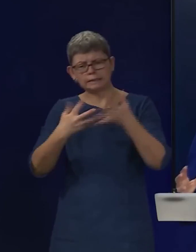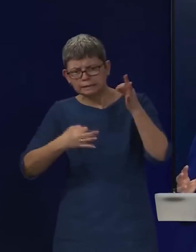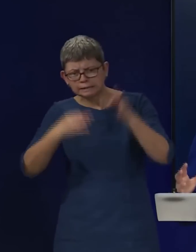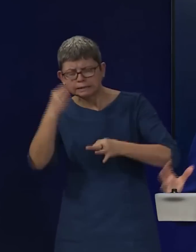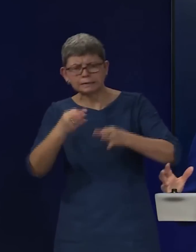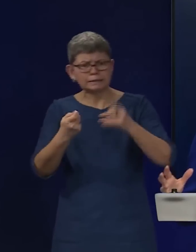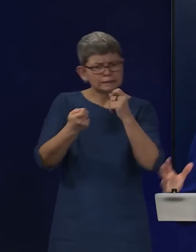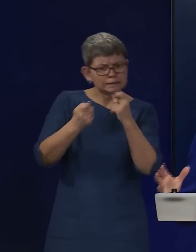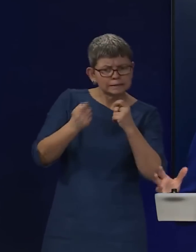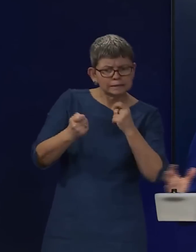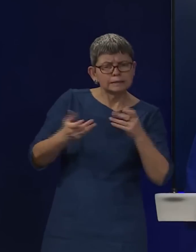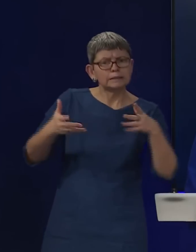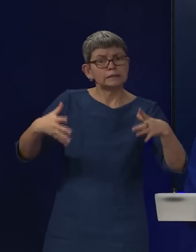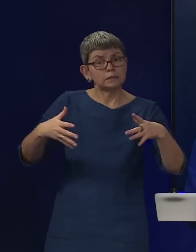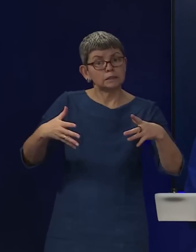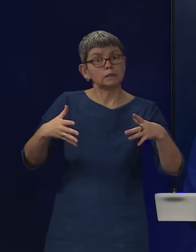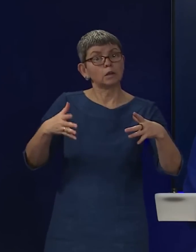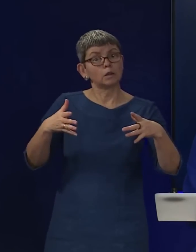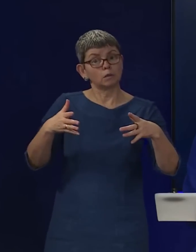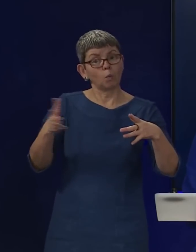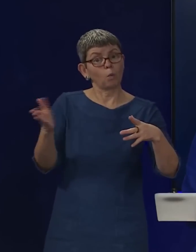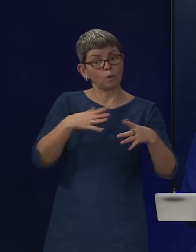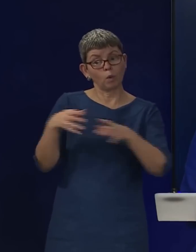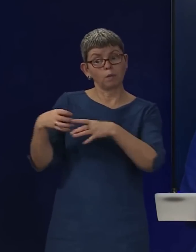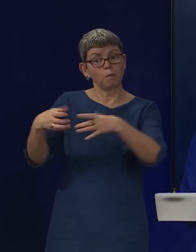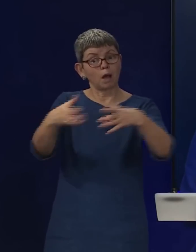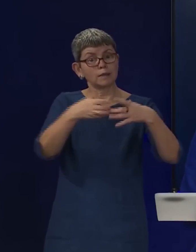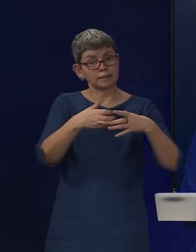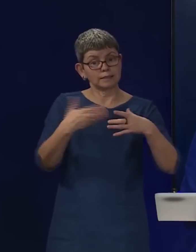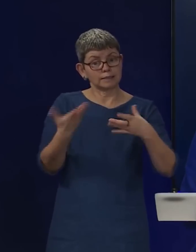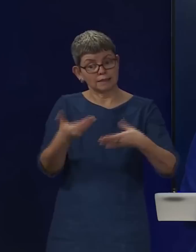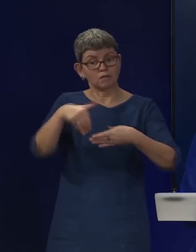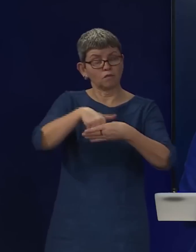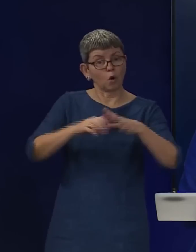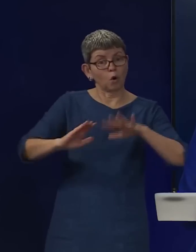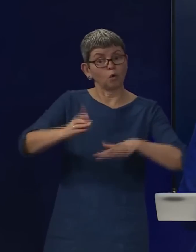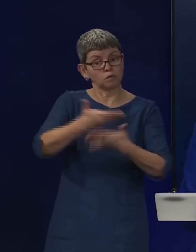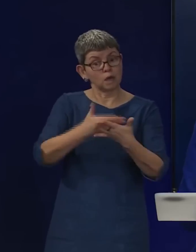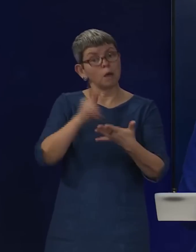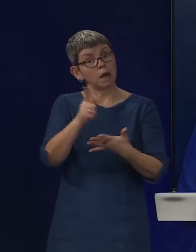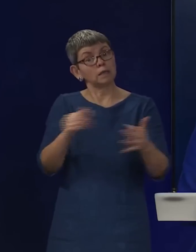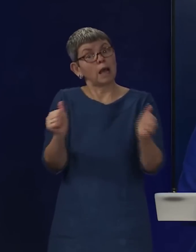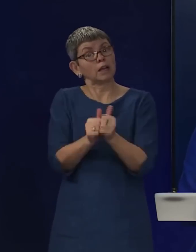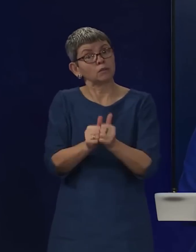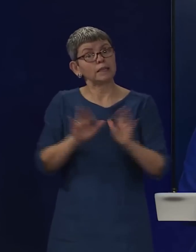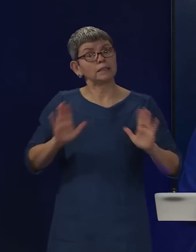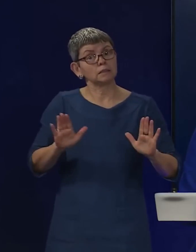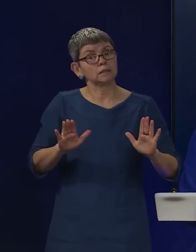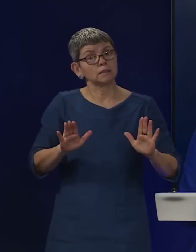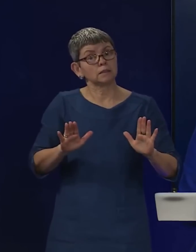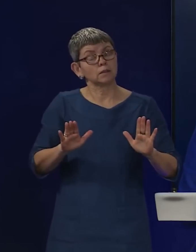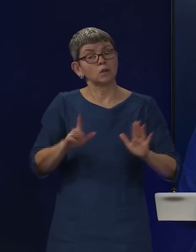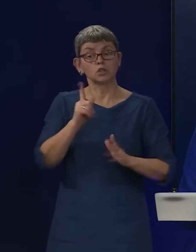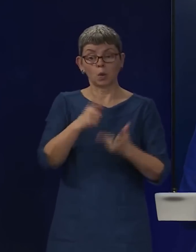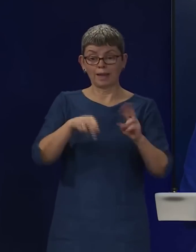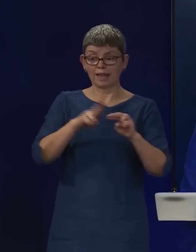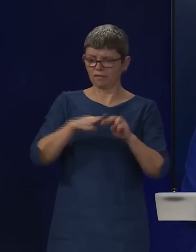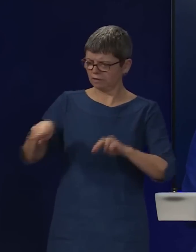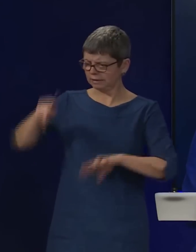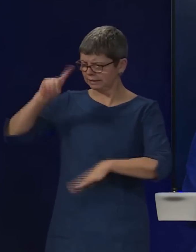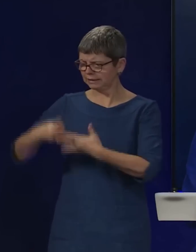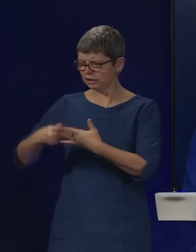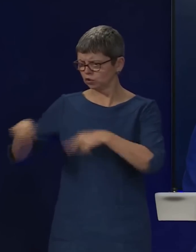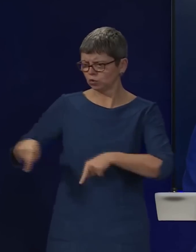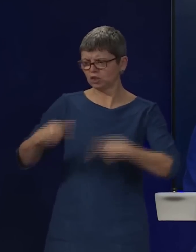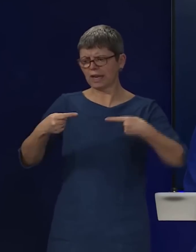of all parties represented in the Parliament. So if there is a decision to challenge then in my view it will